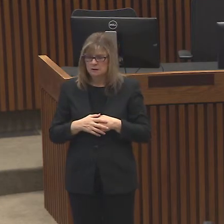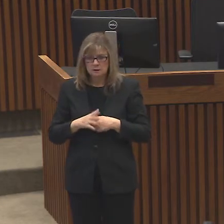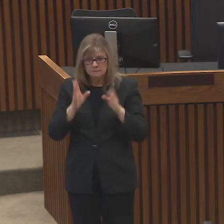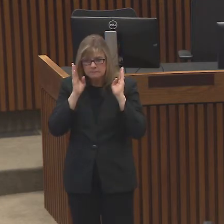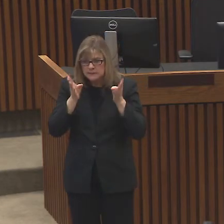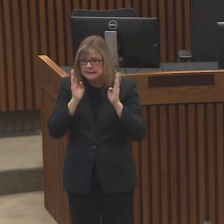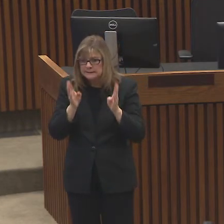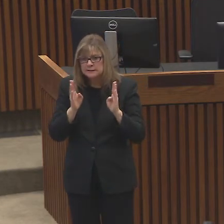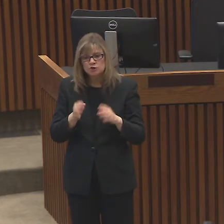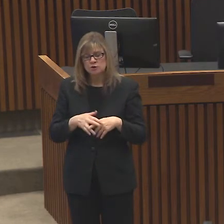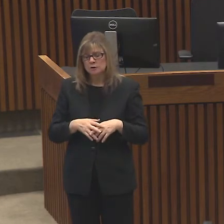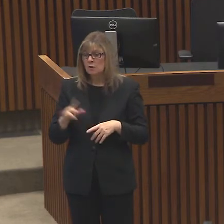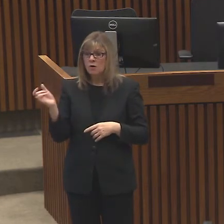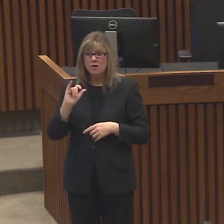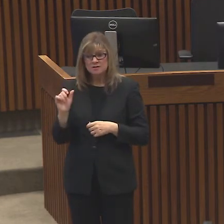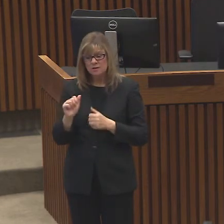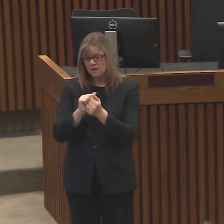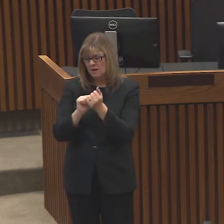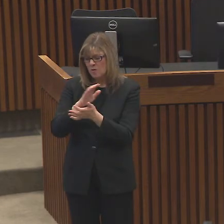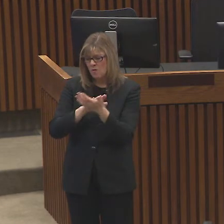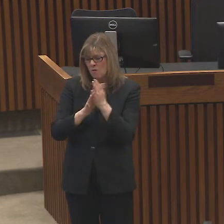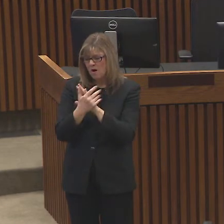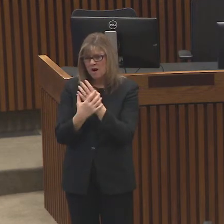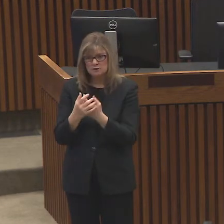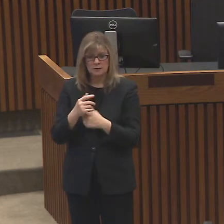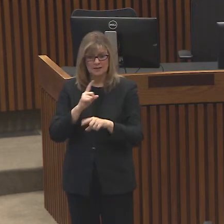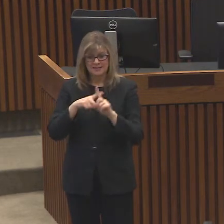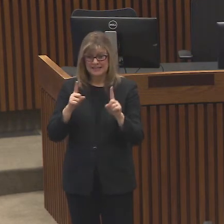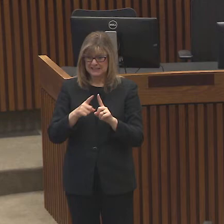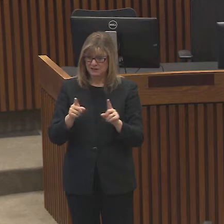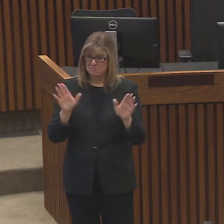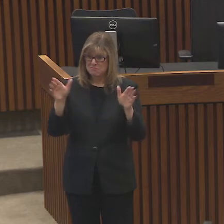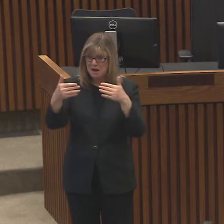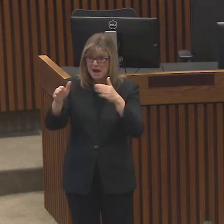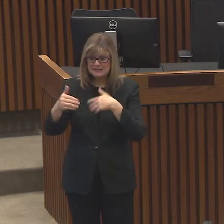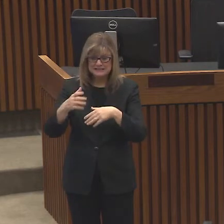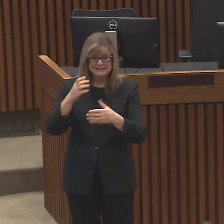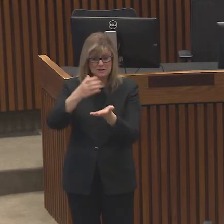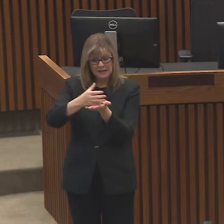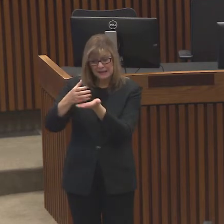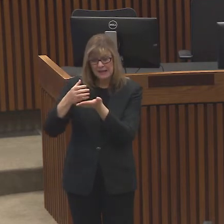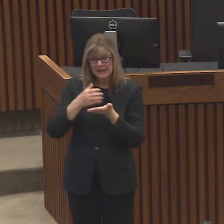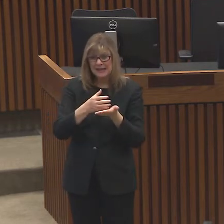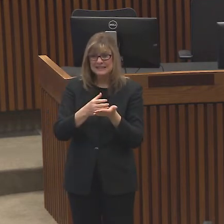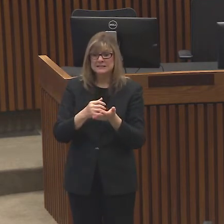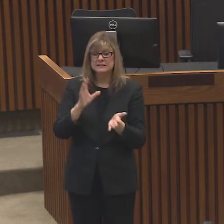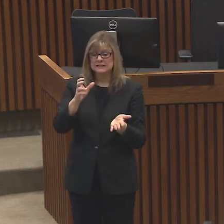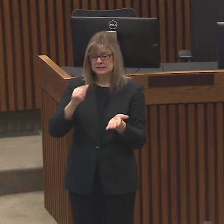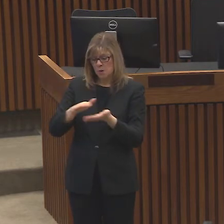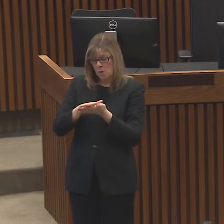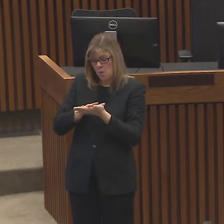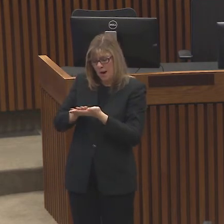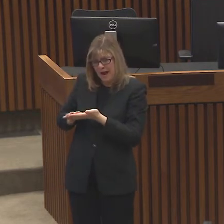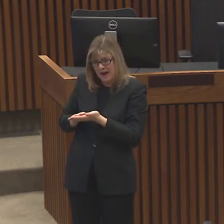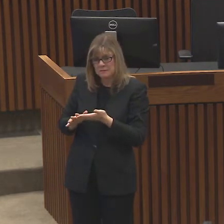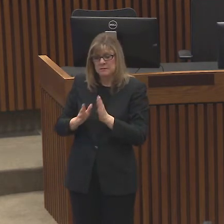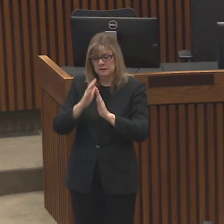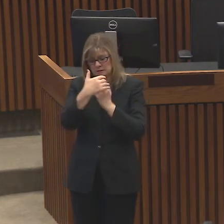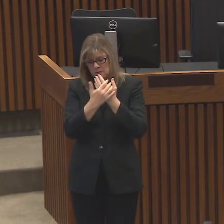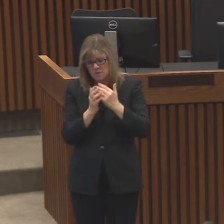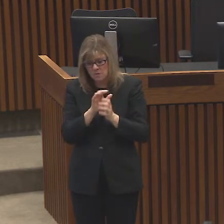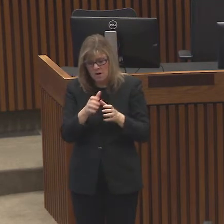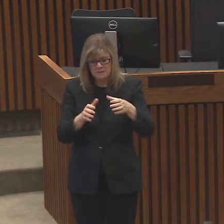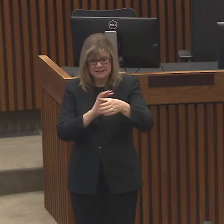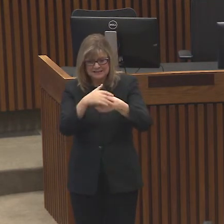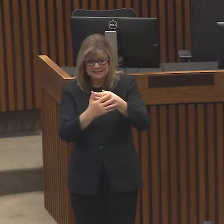with all the ways that the different boxes and cans are handled. Wipe your hands, wipe your, your, your products down